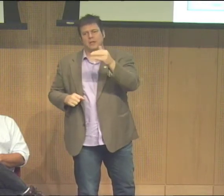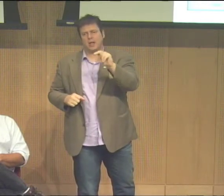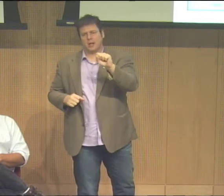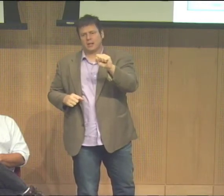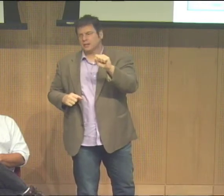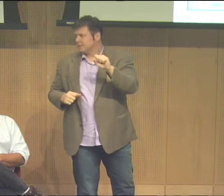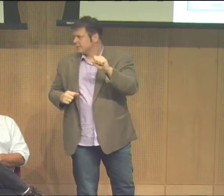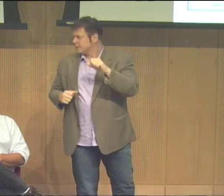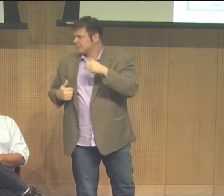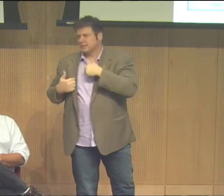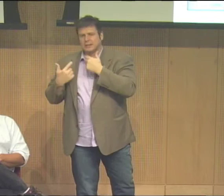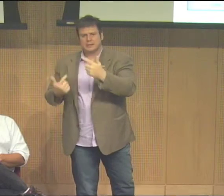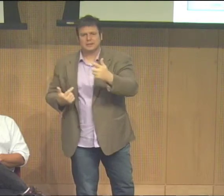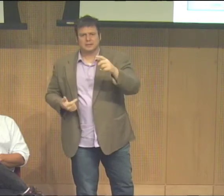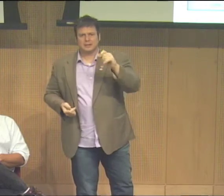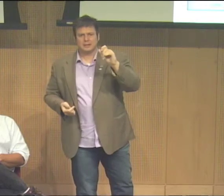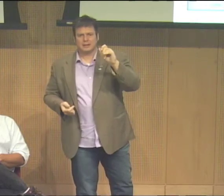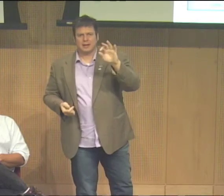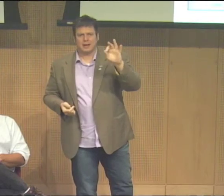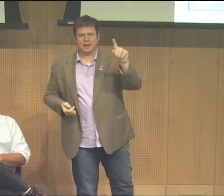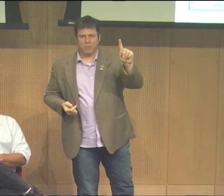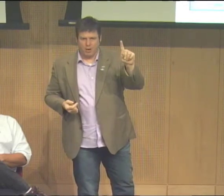she loves road signs as a motif. She has several pieces.